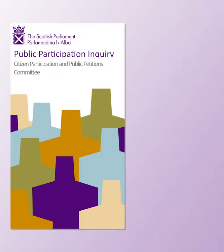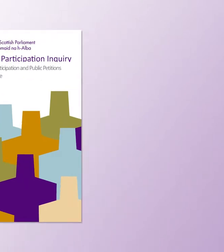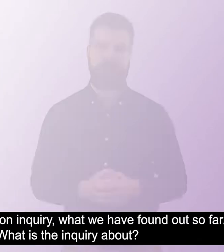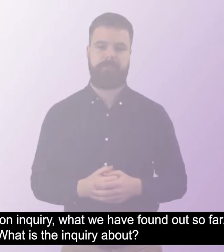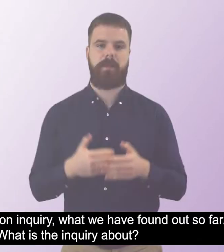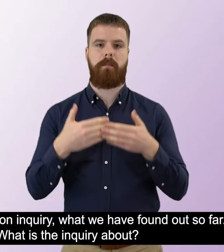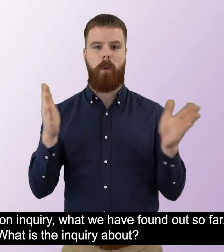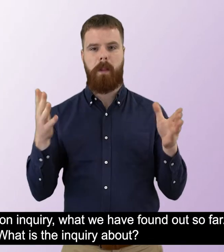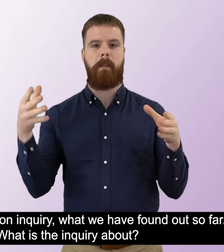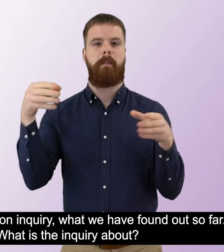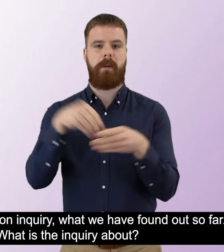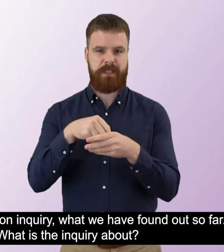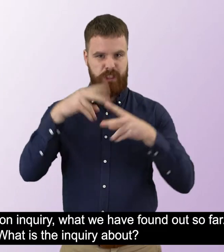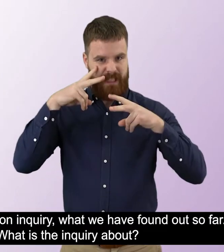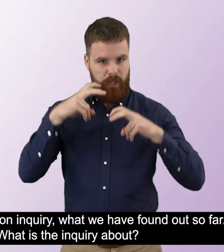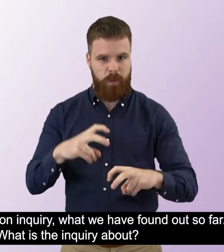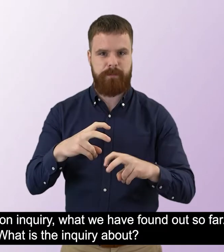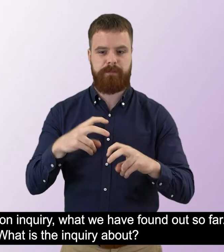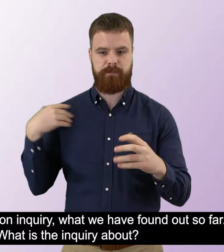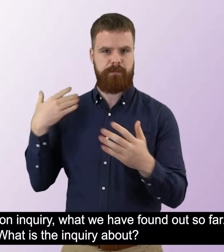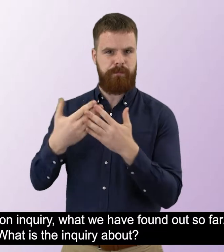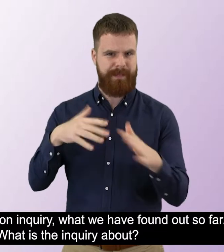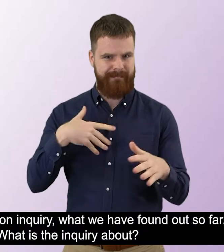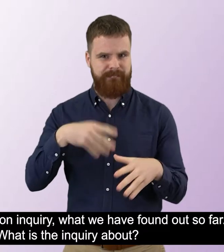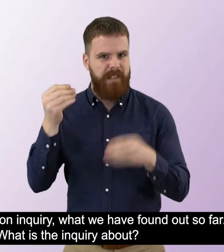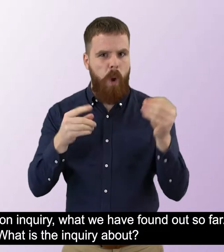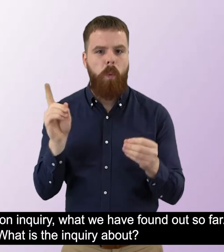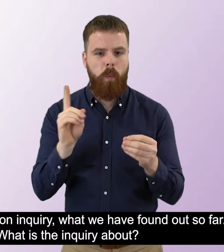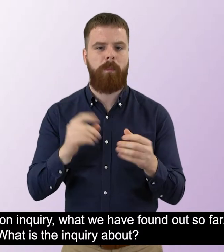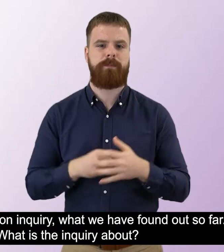Public Participation Inquiry – What we have found out so far